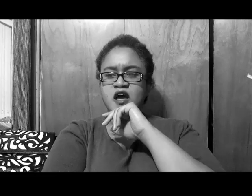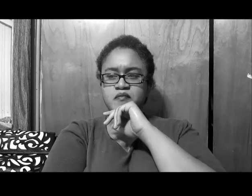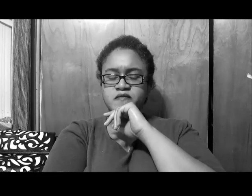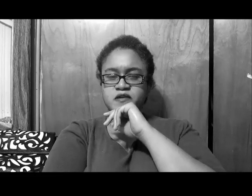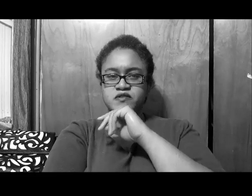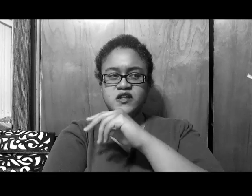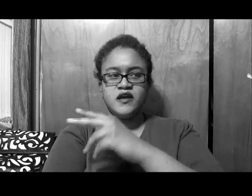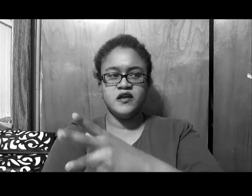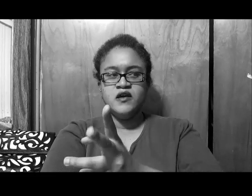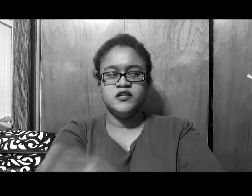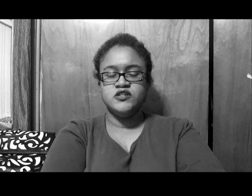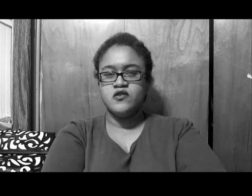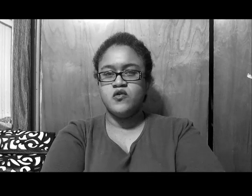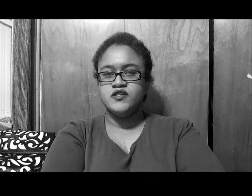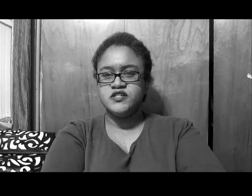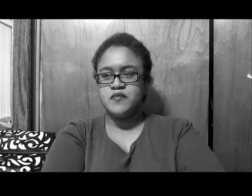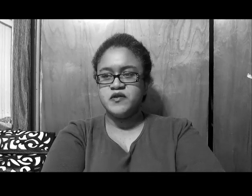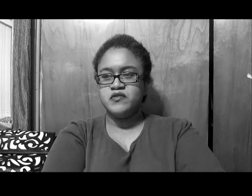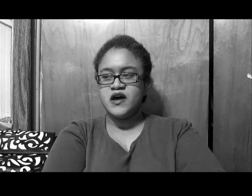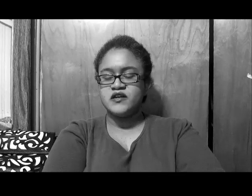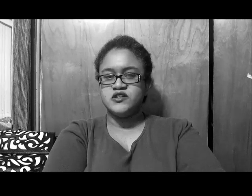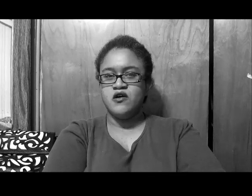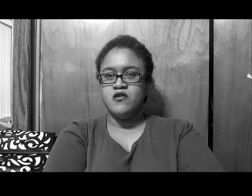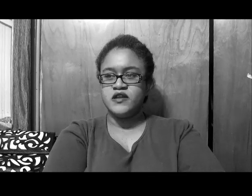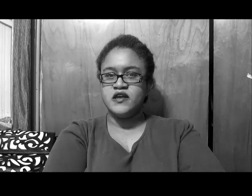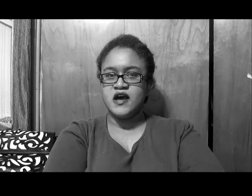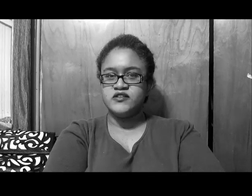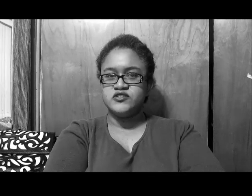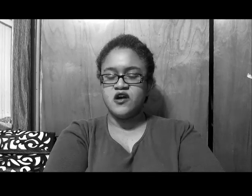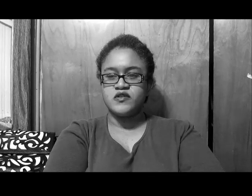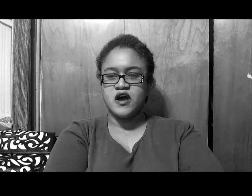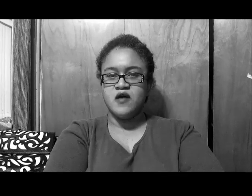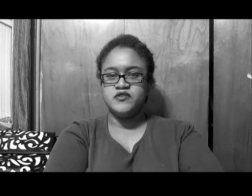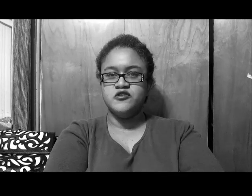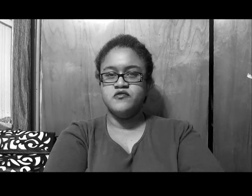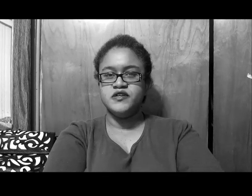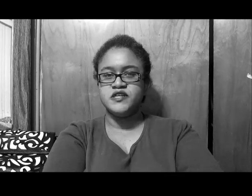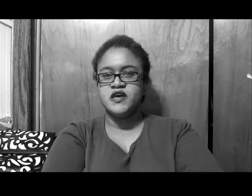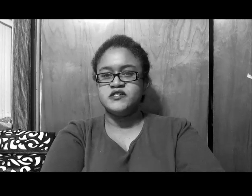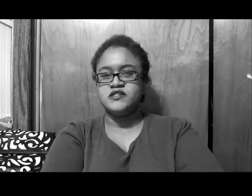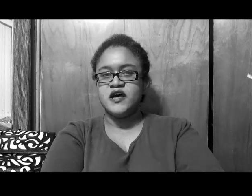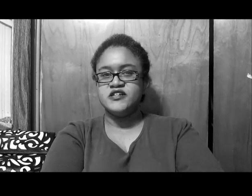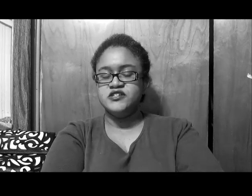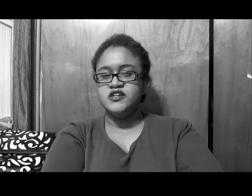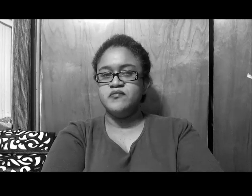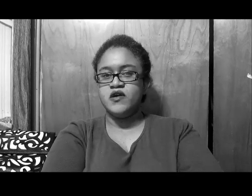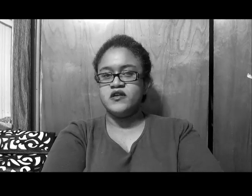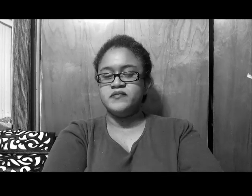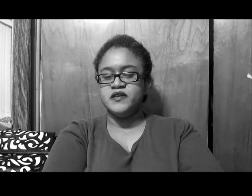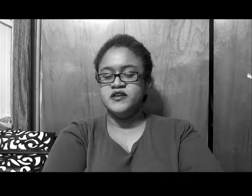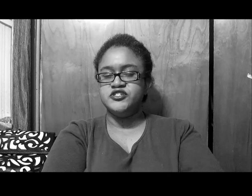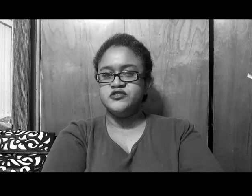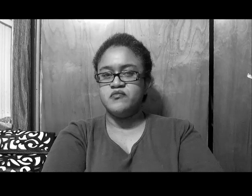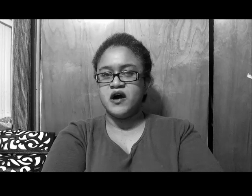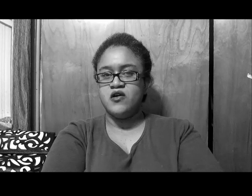happened, there was like, certain questions not been applied, because the whole thing, kind of started with the opportunist, slash, needing to bring up the issue about,